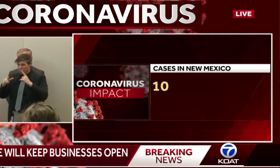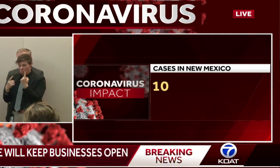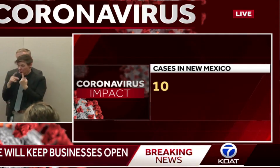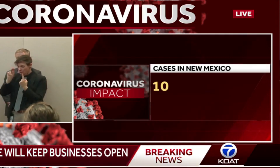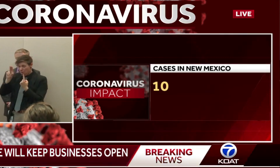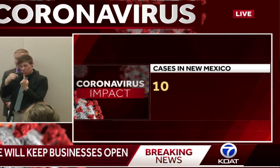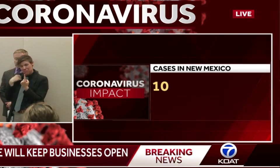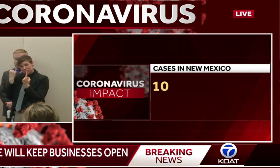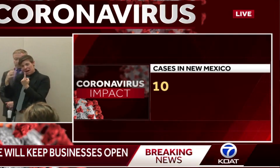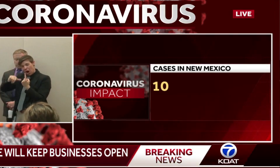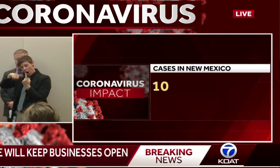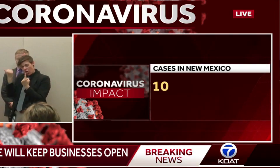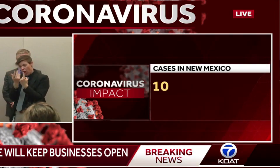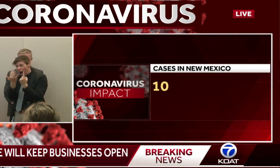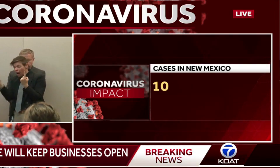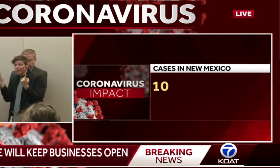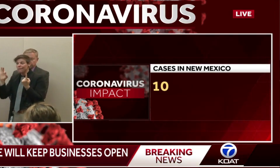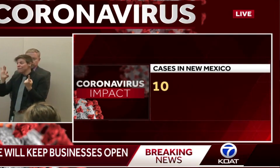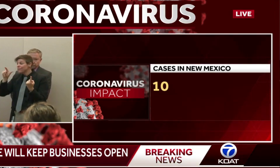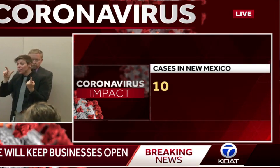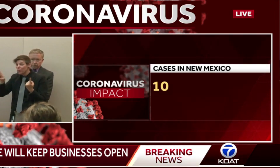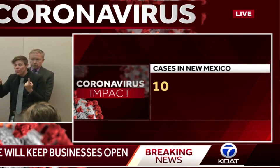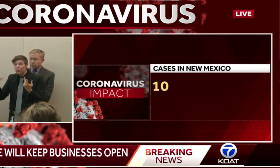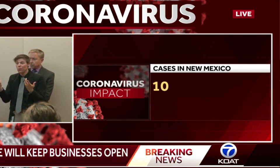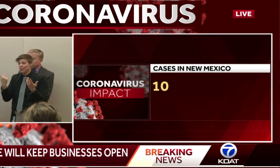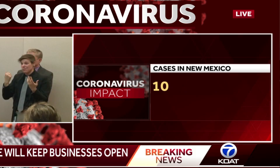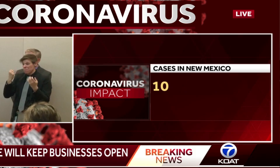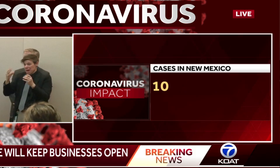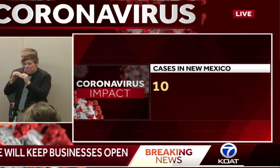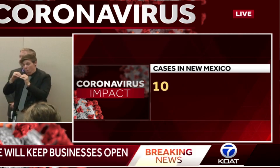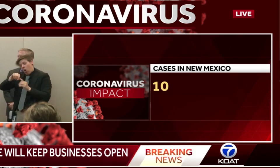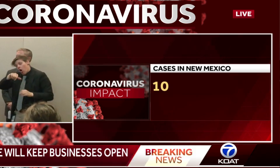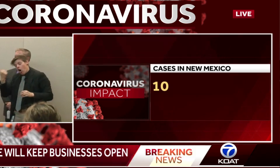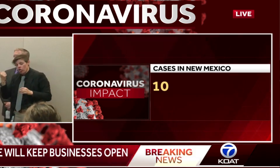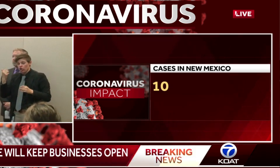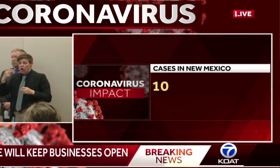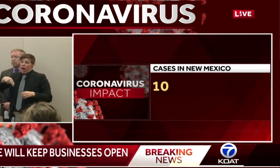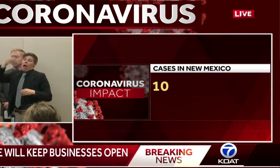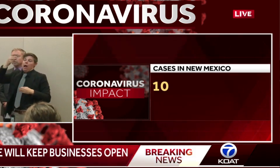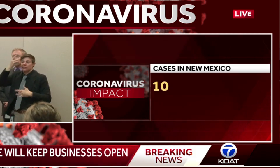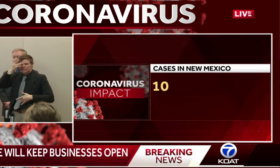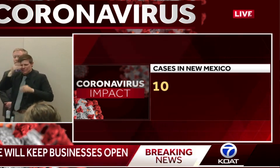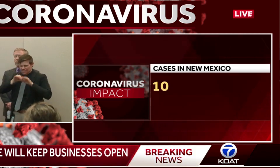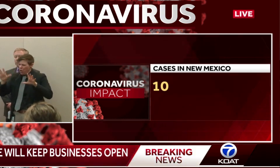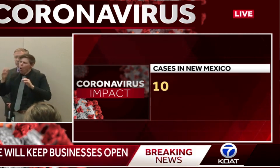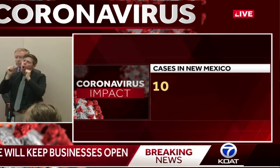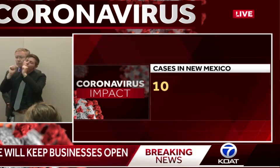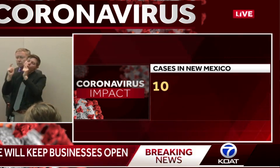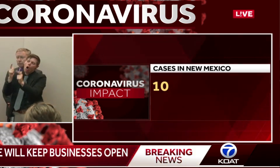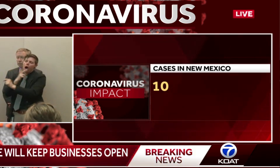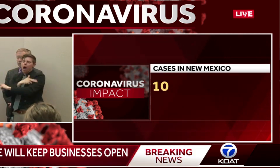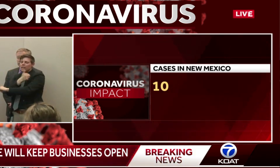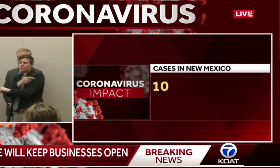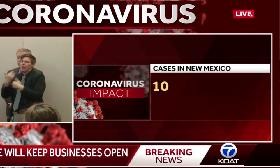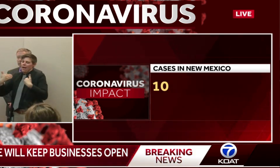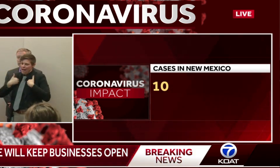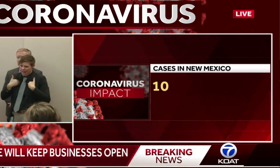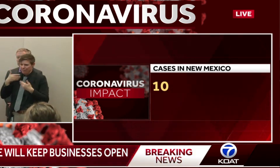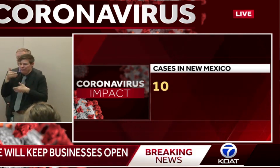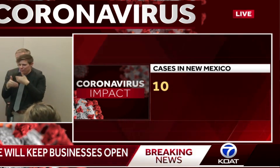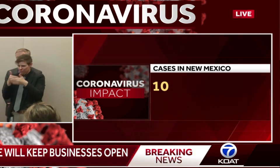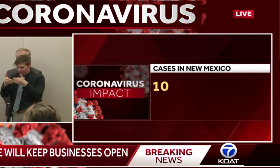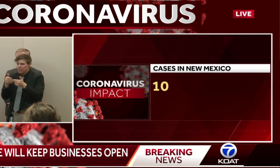Flu would be another example of that. All right. So hospitals are required to have, infection control measures.